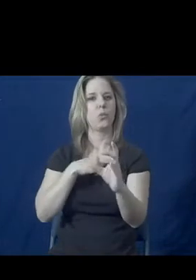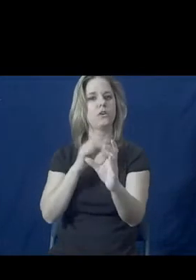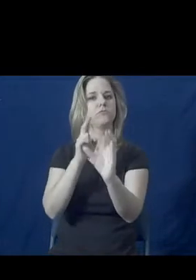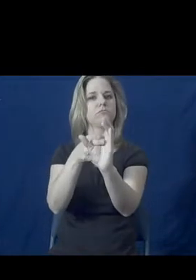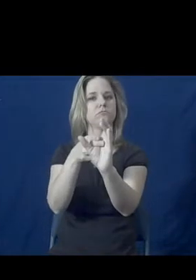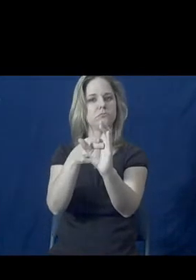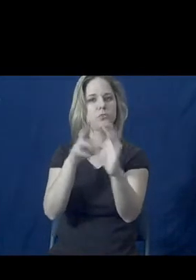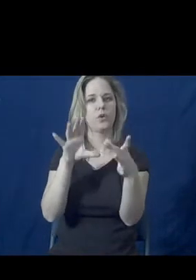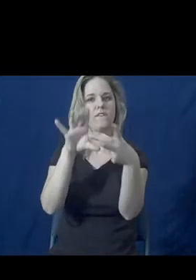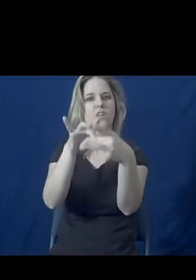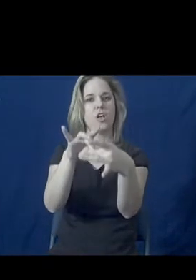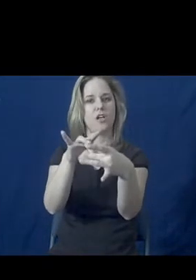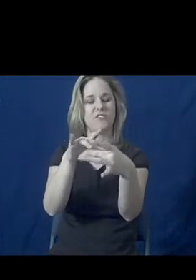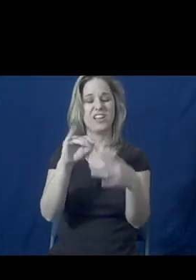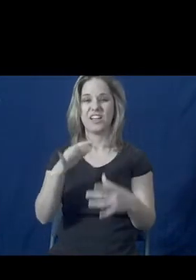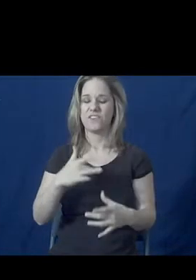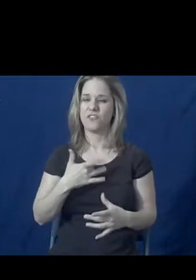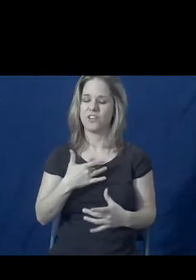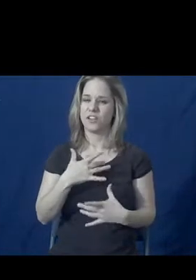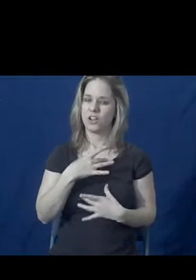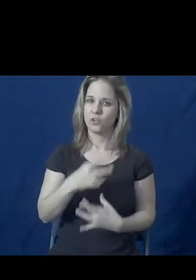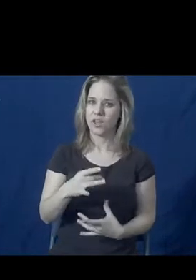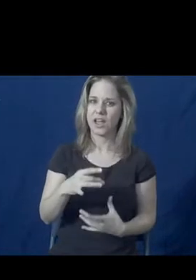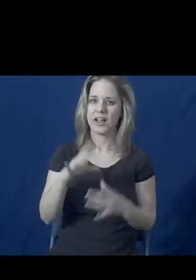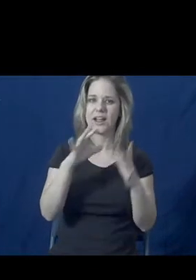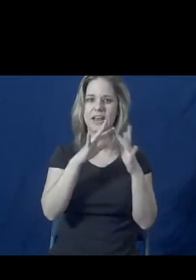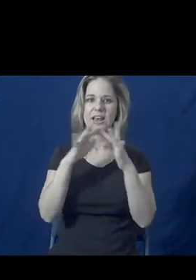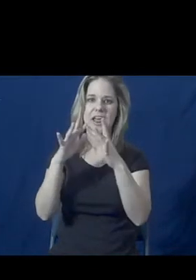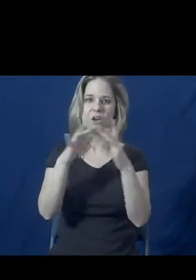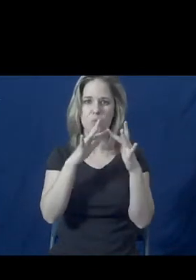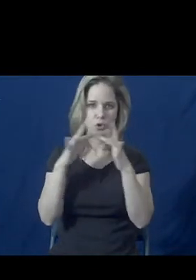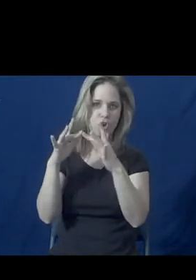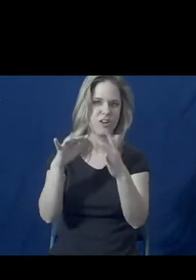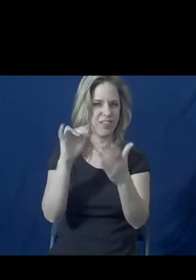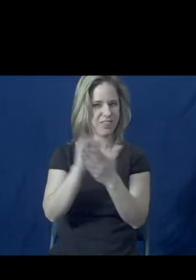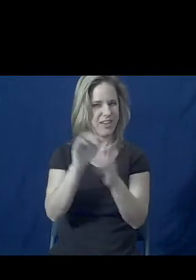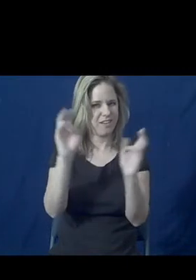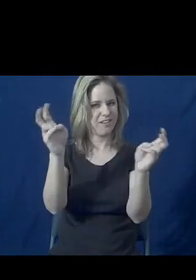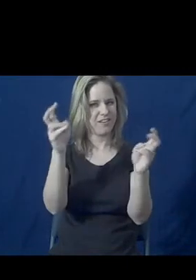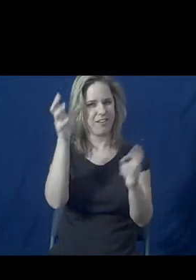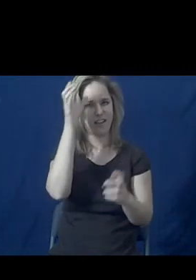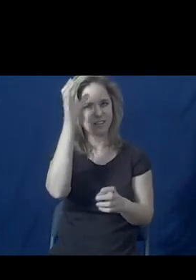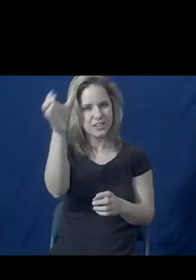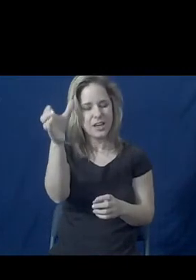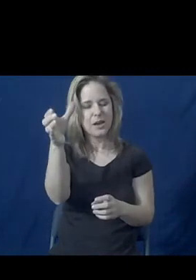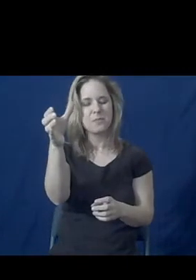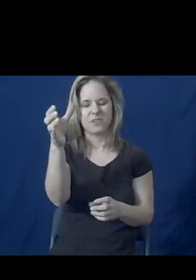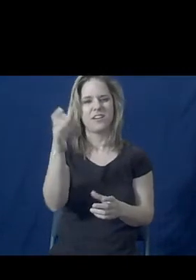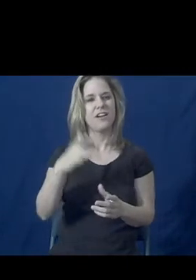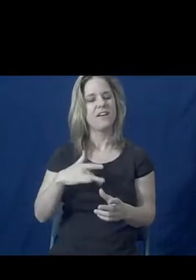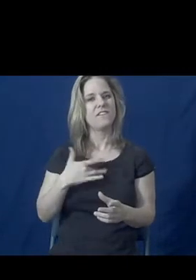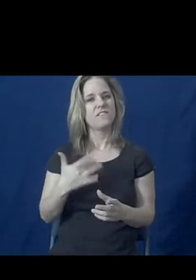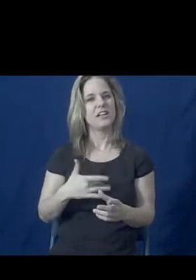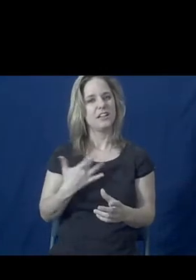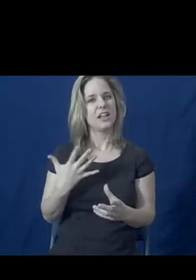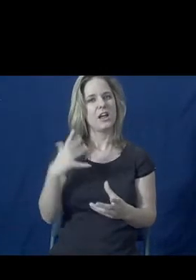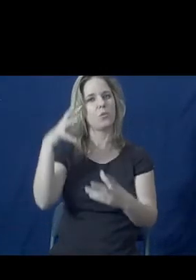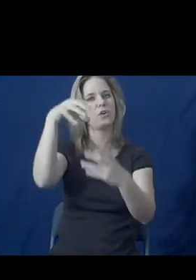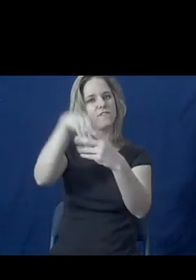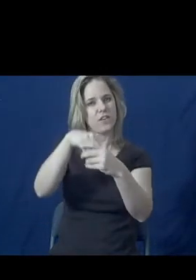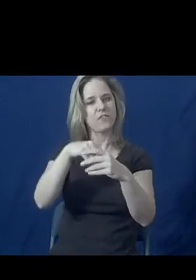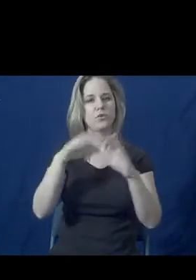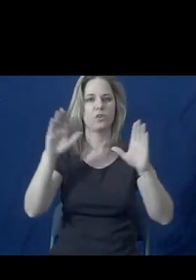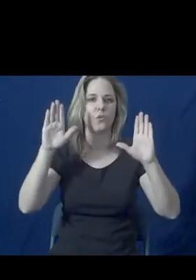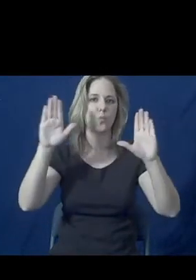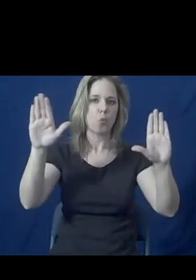and if you're intrigued by network kind of analogy, we consider ourselves a node in this